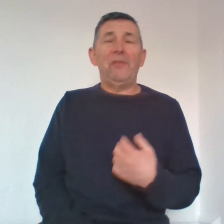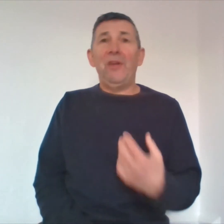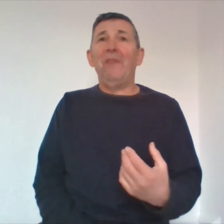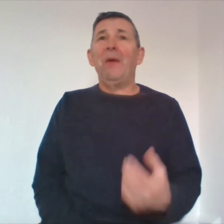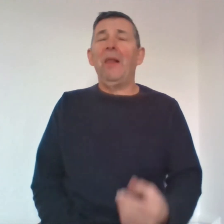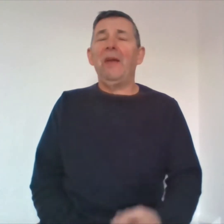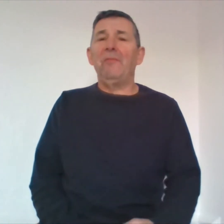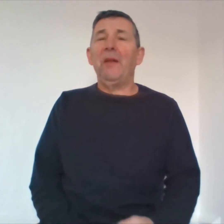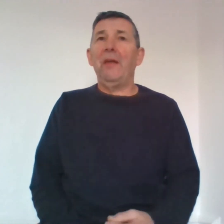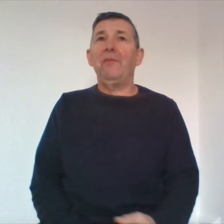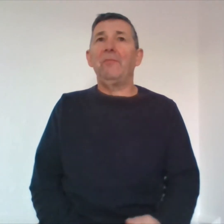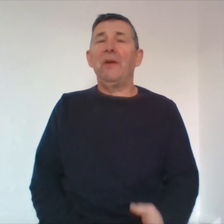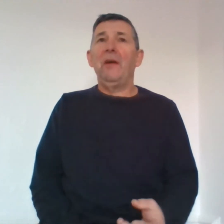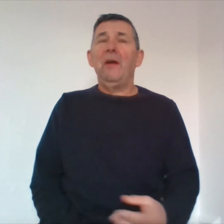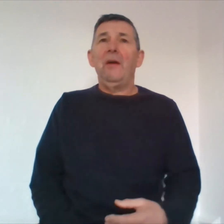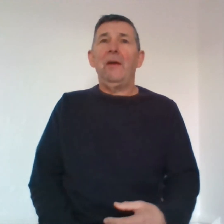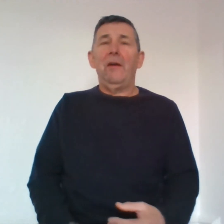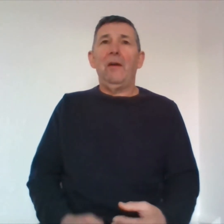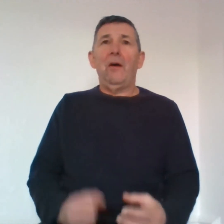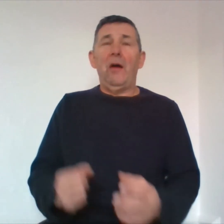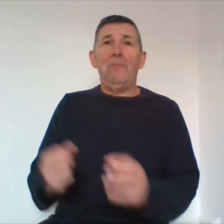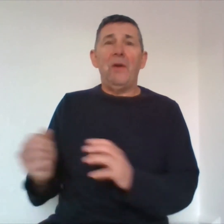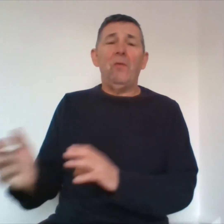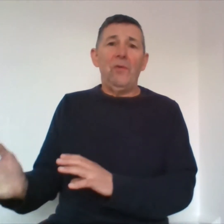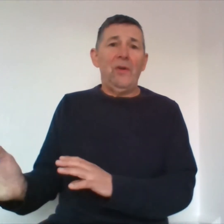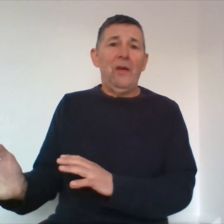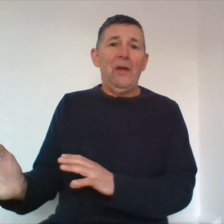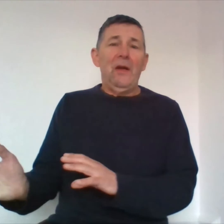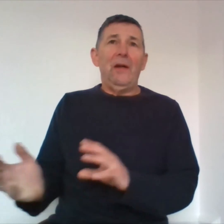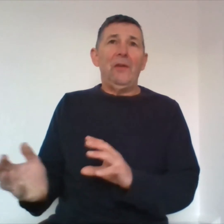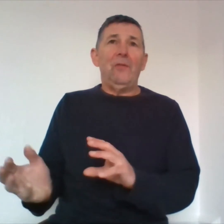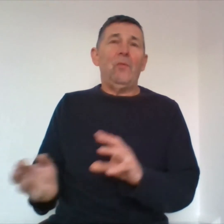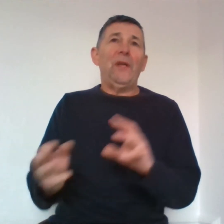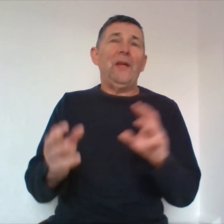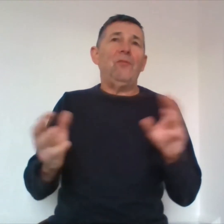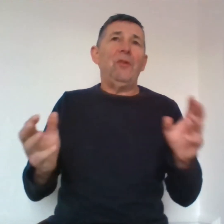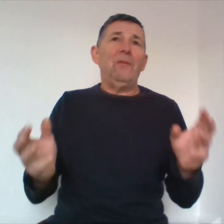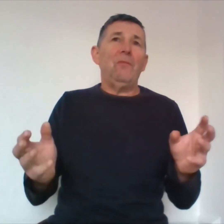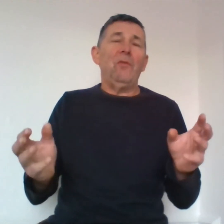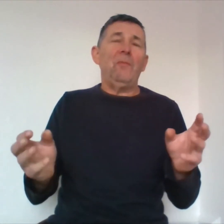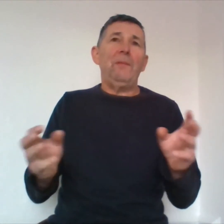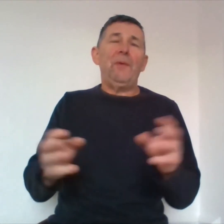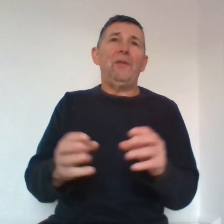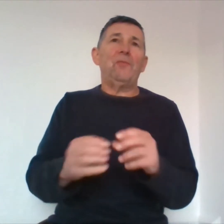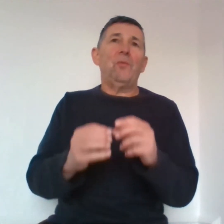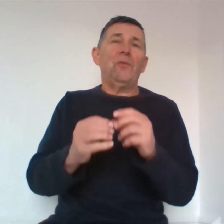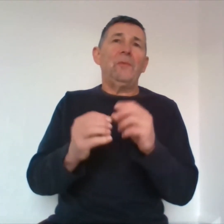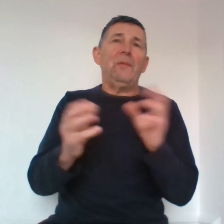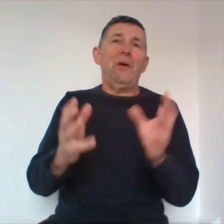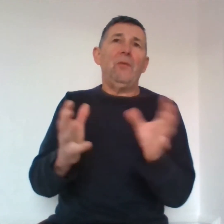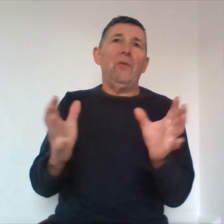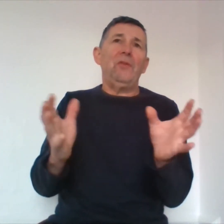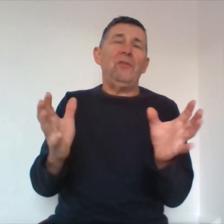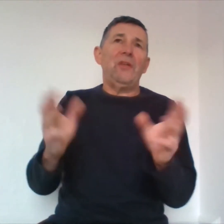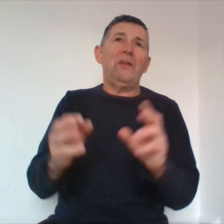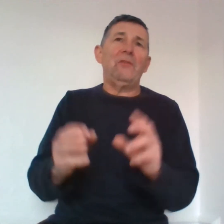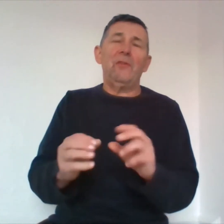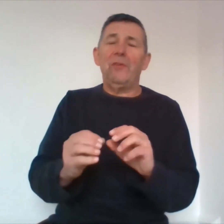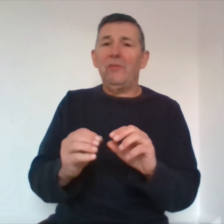i have my life my life is my and my own i don't want to get really involved my parents warned me about all these things oh no she